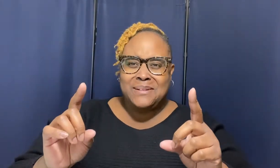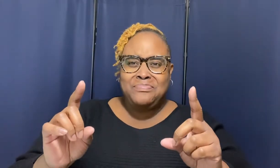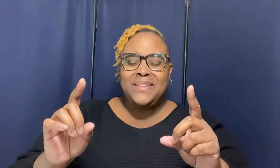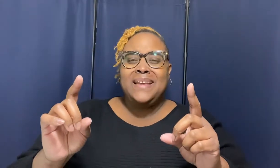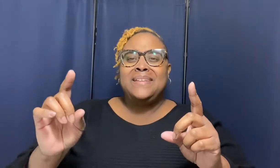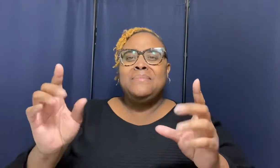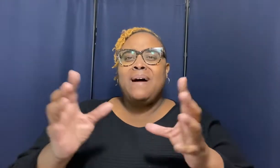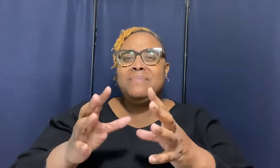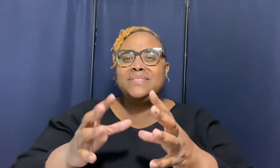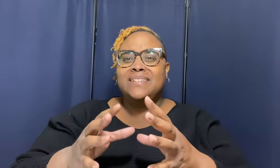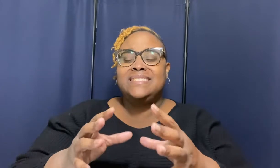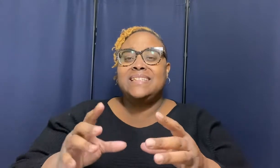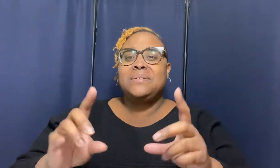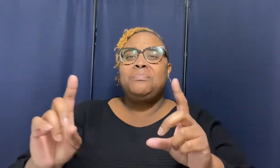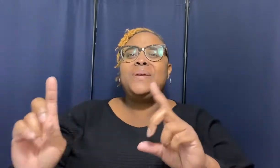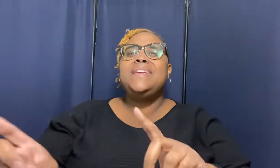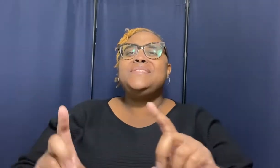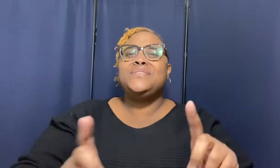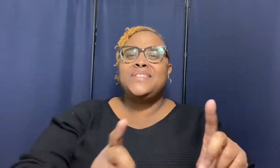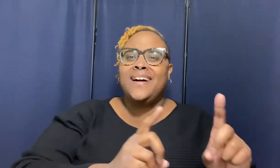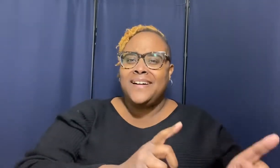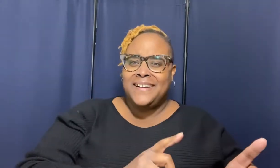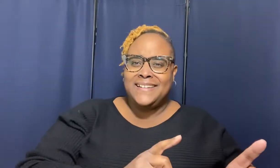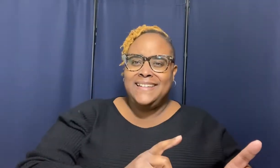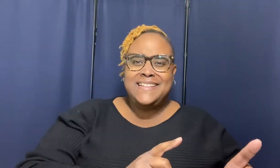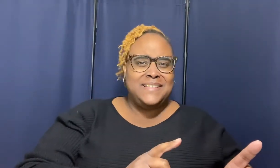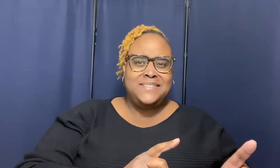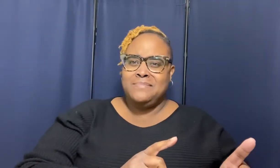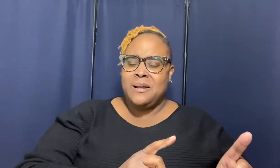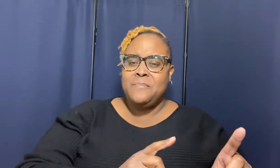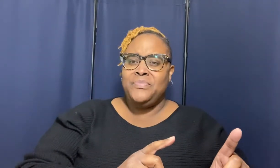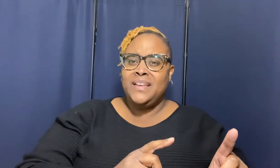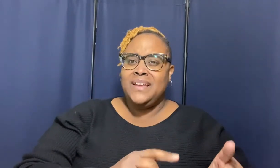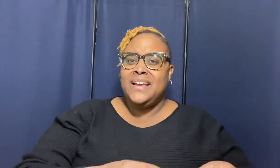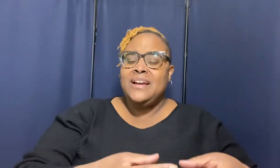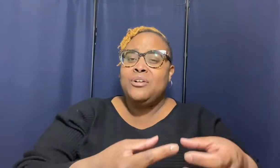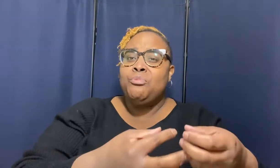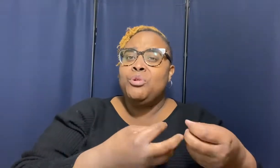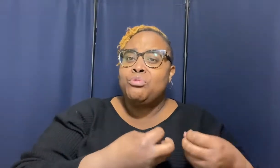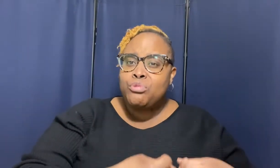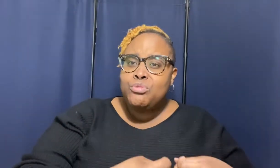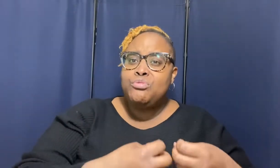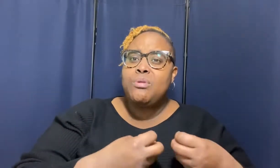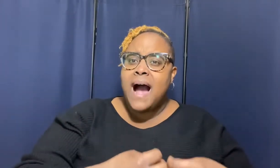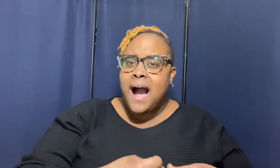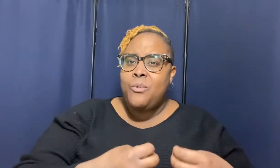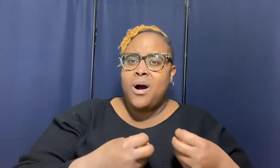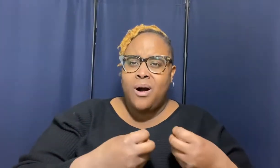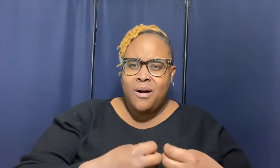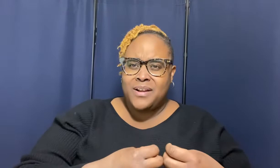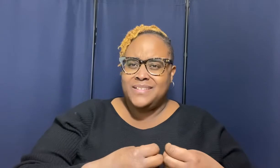the bible tell us that the peace of god listen to me will rule our hearts